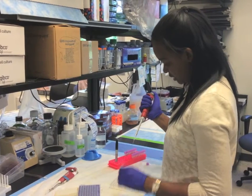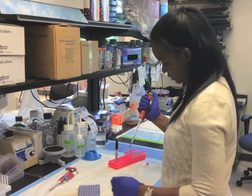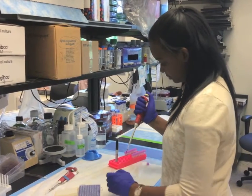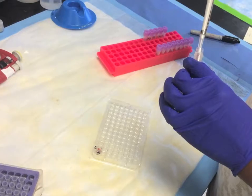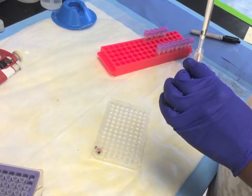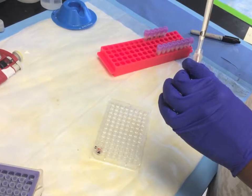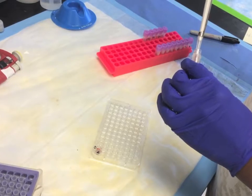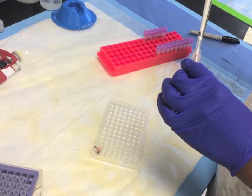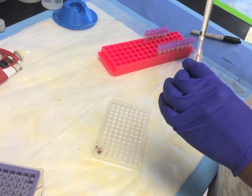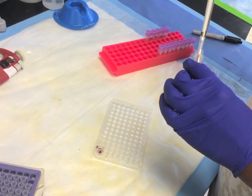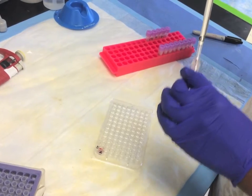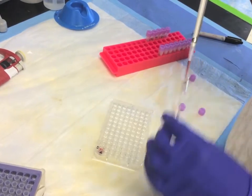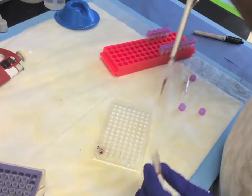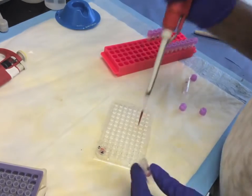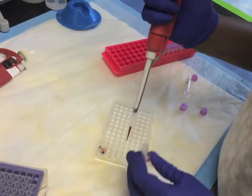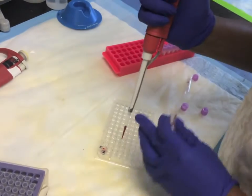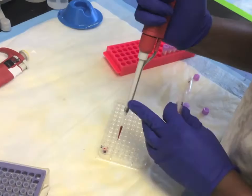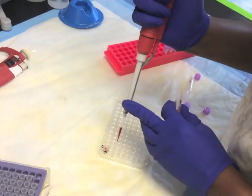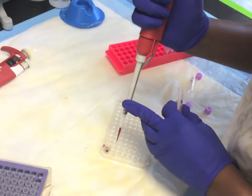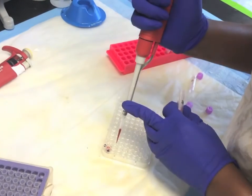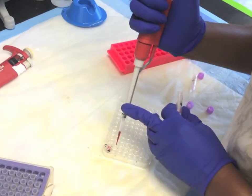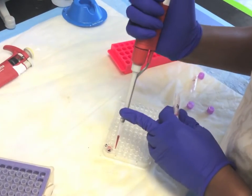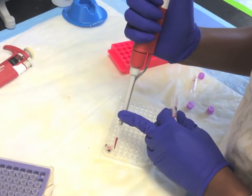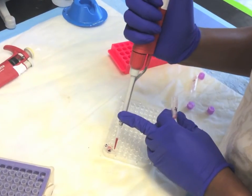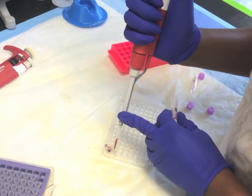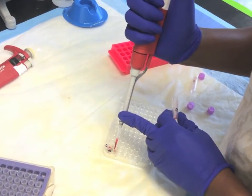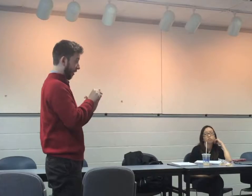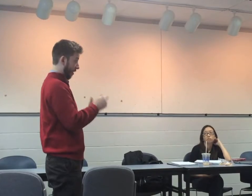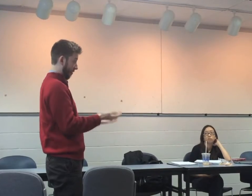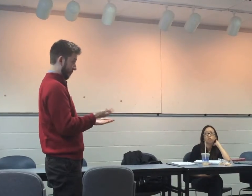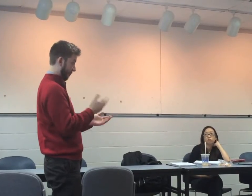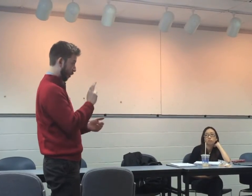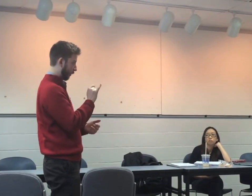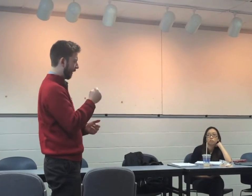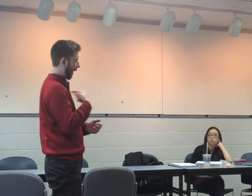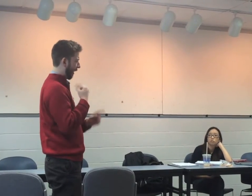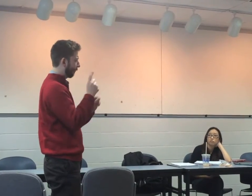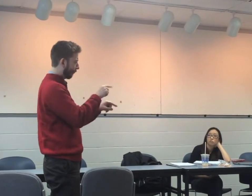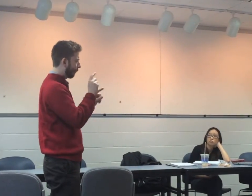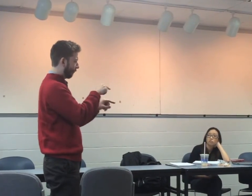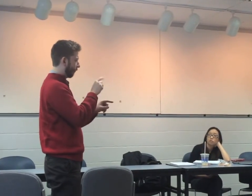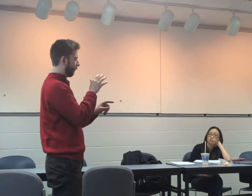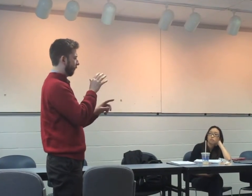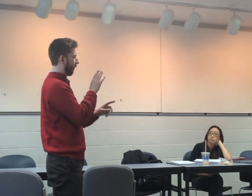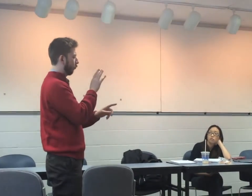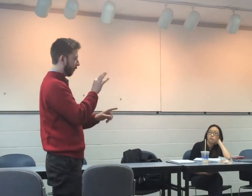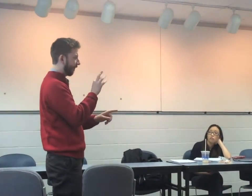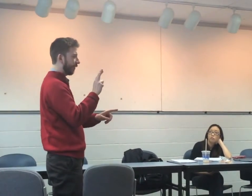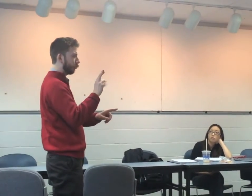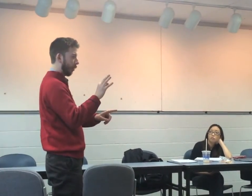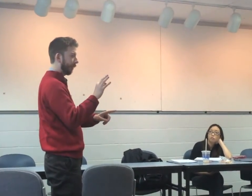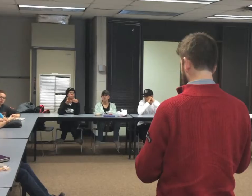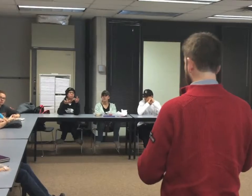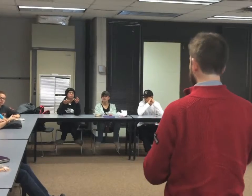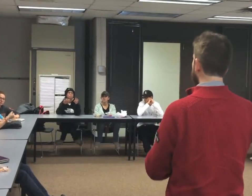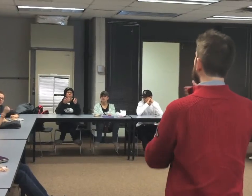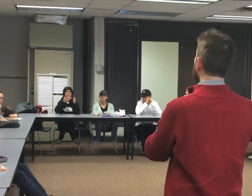motivated to do basic research along with teaching and learning how to be a good teacher. Part of the